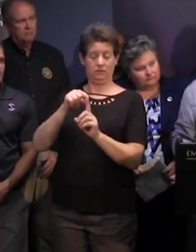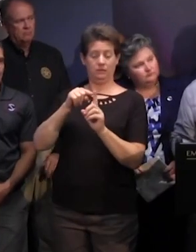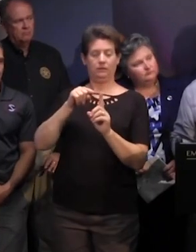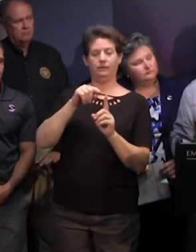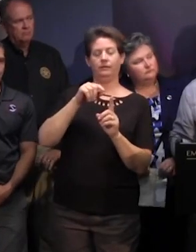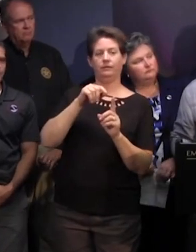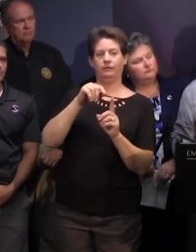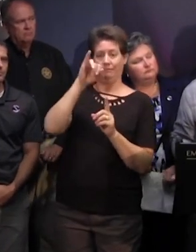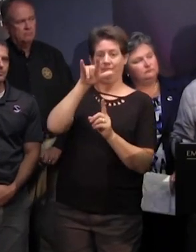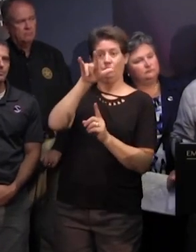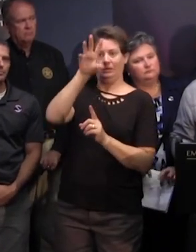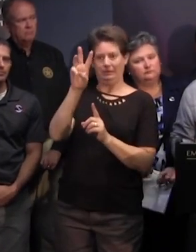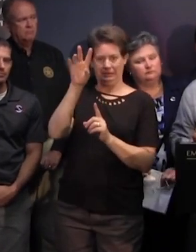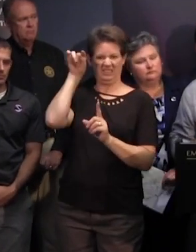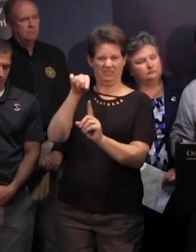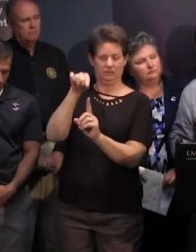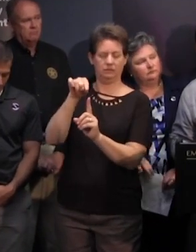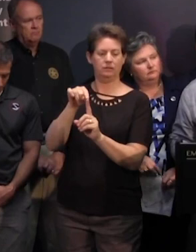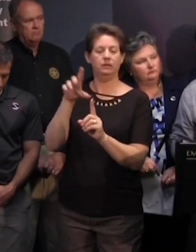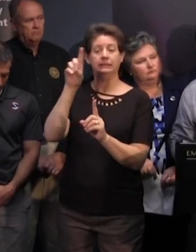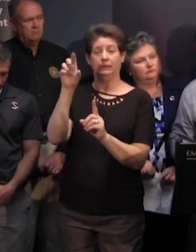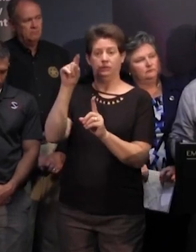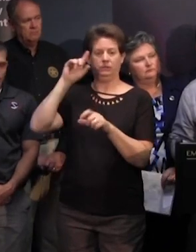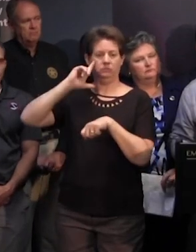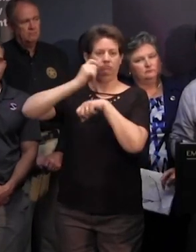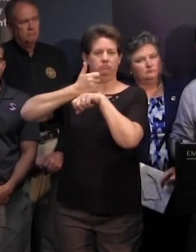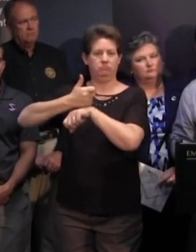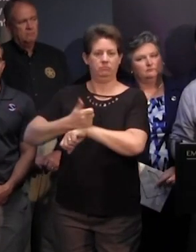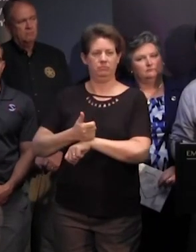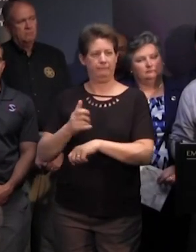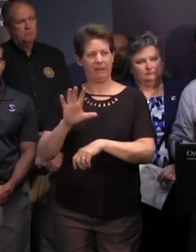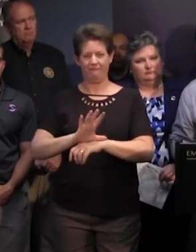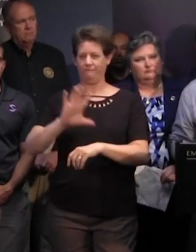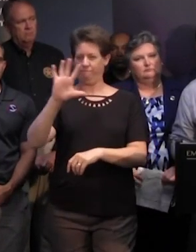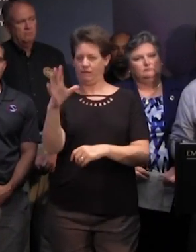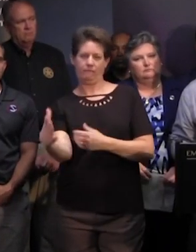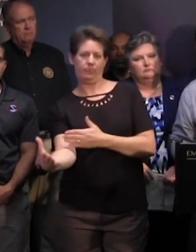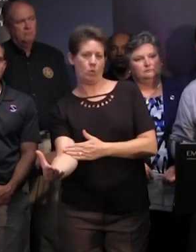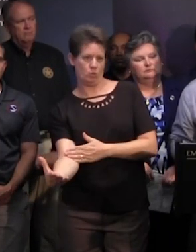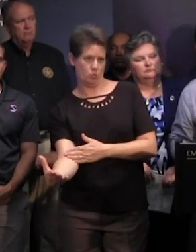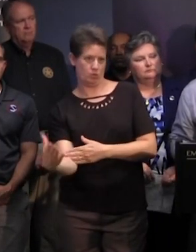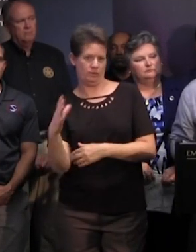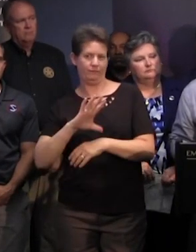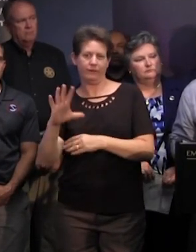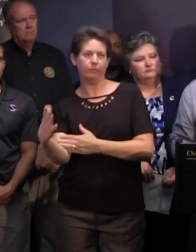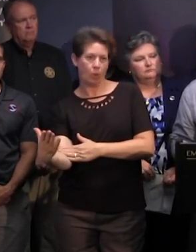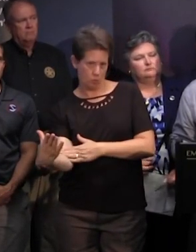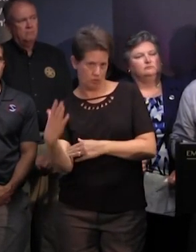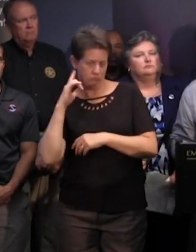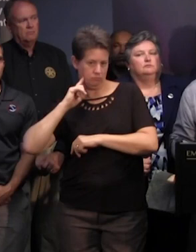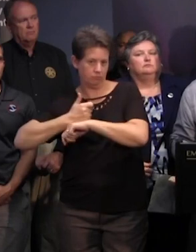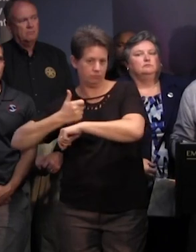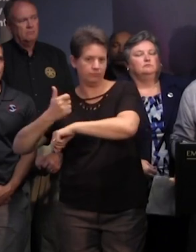i-26 uh lane reversal dot will start to set up uh about 5 a.m uh tomorrow morning and we will